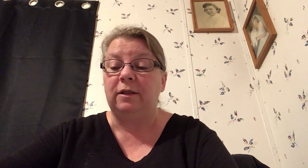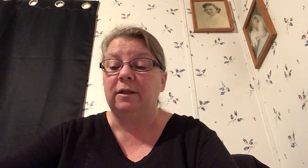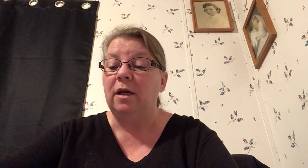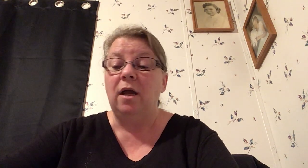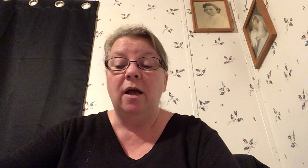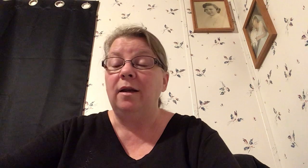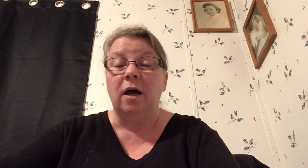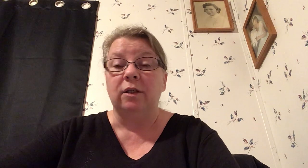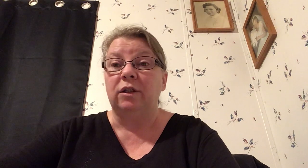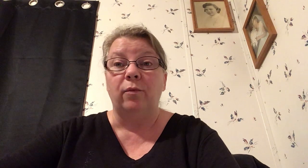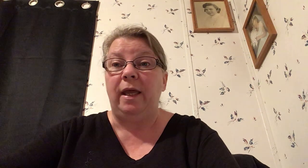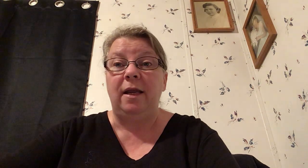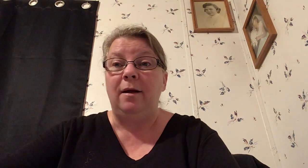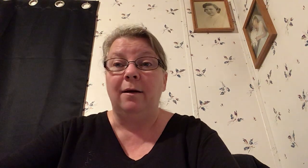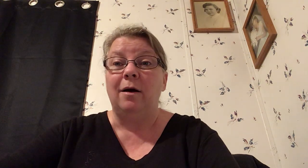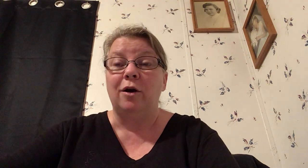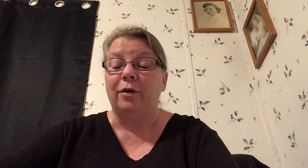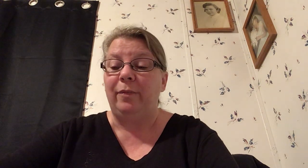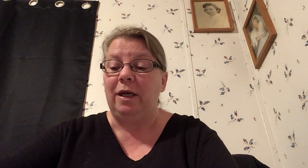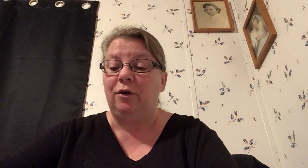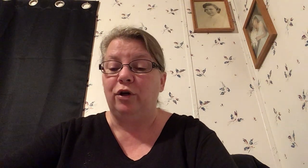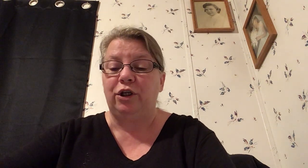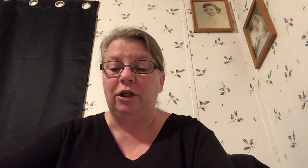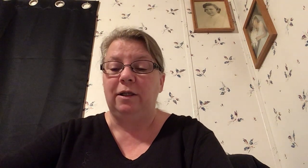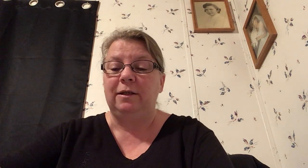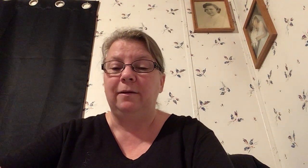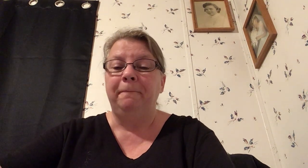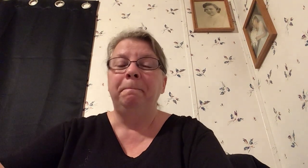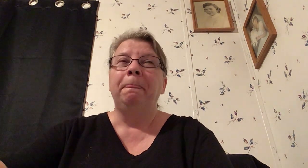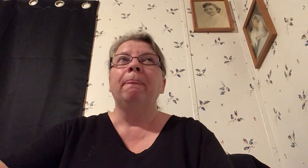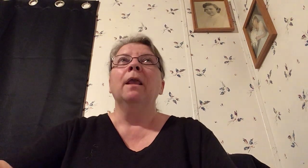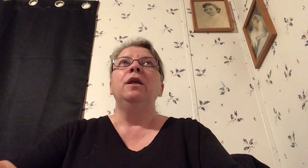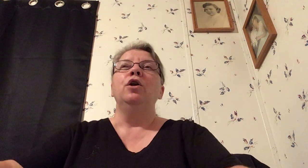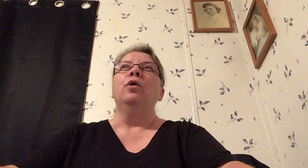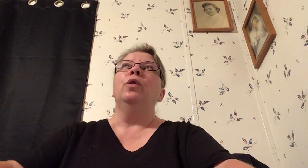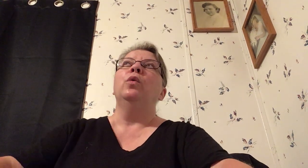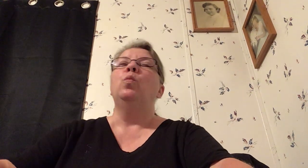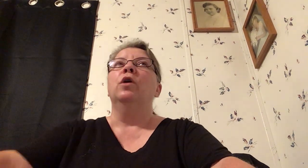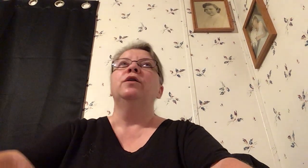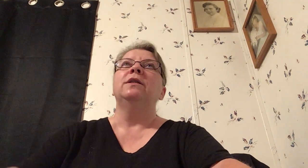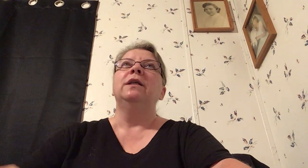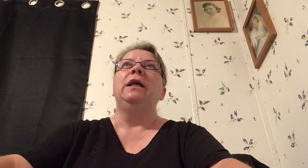not so many are committed Christians you know the worst thing